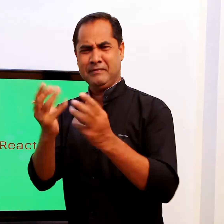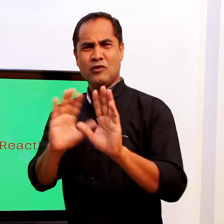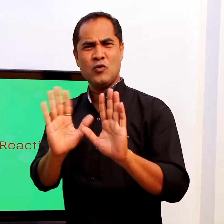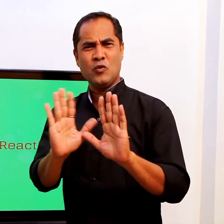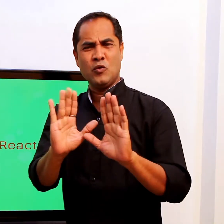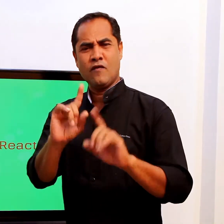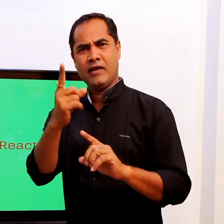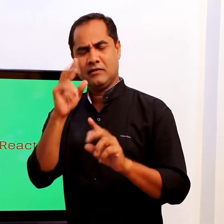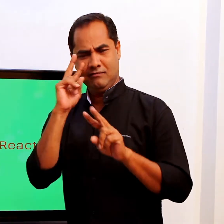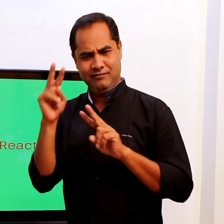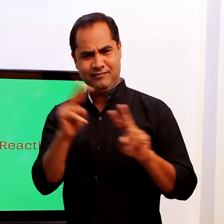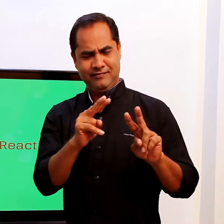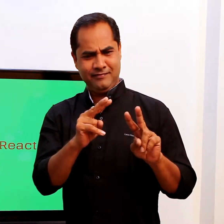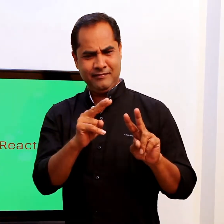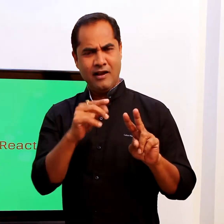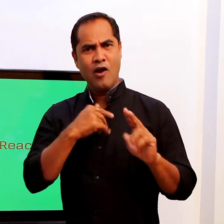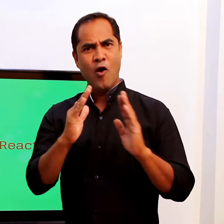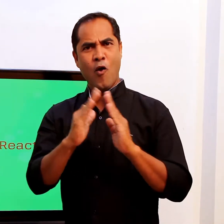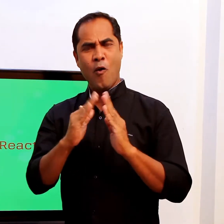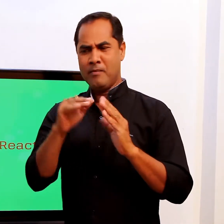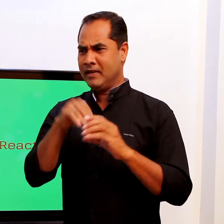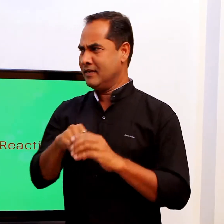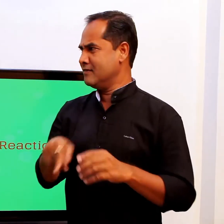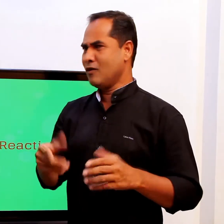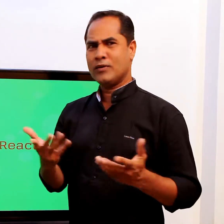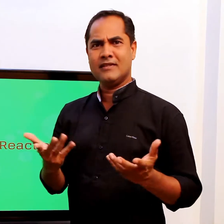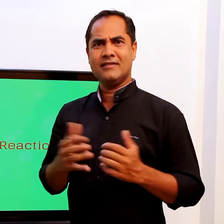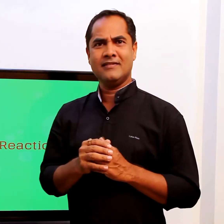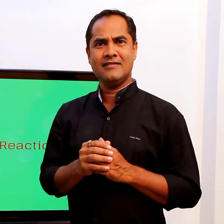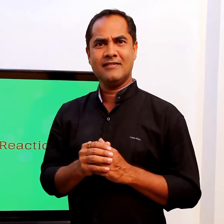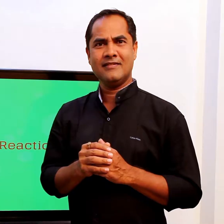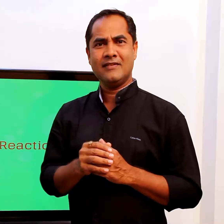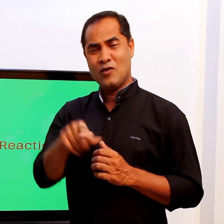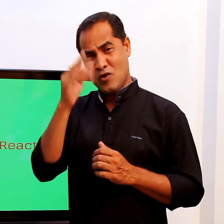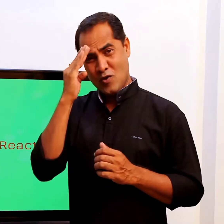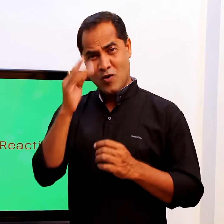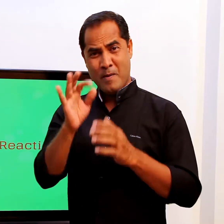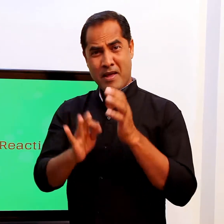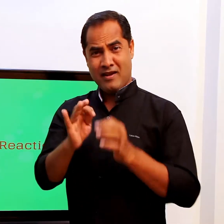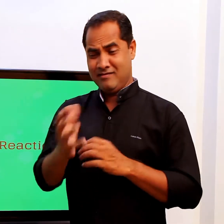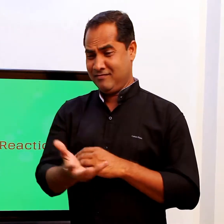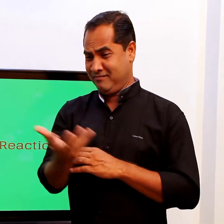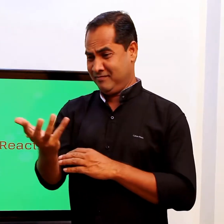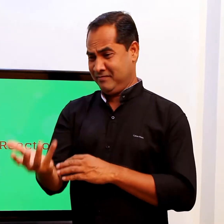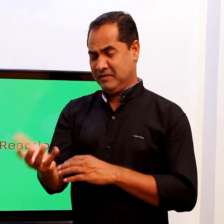You must be thinking it's a very difficult topic but chemical reactions are everywhere even in your home environment.